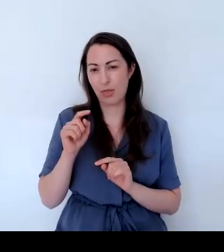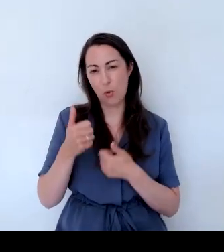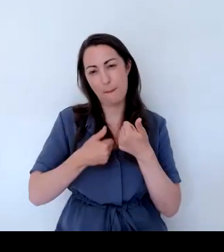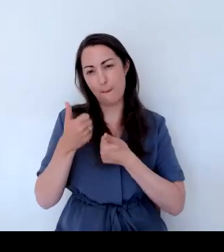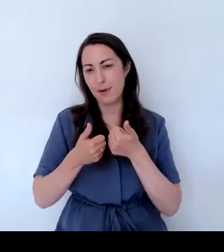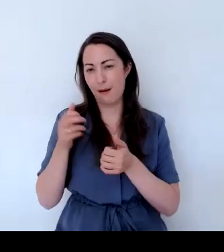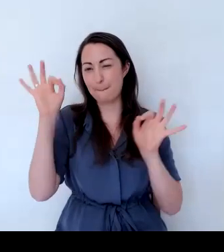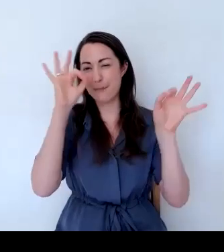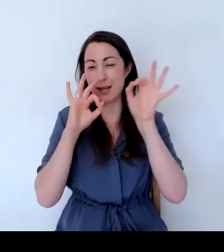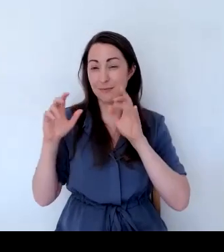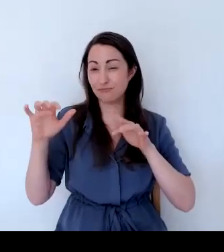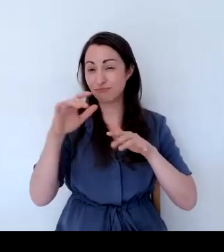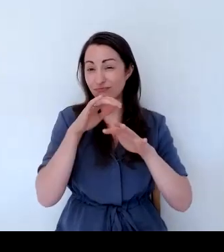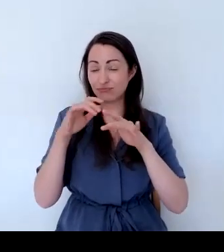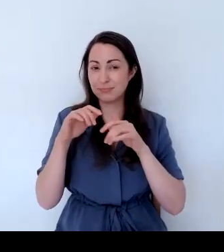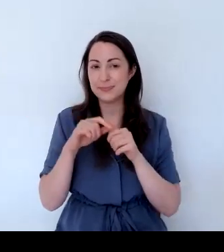this one's Midnight Star.